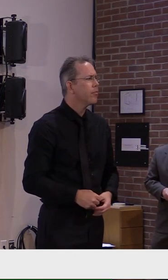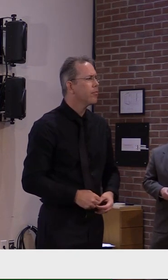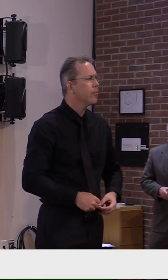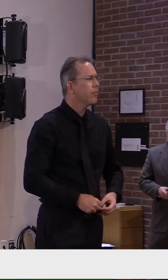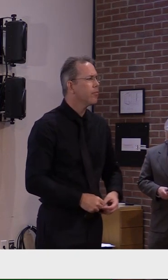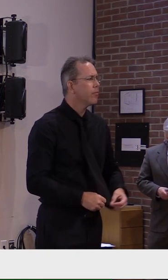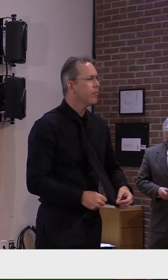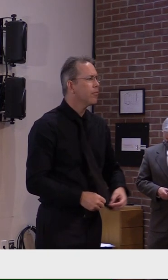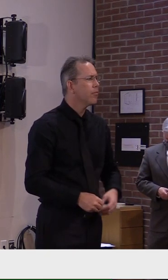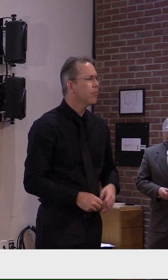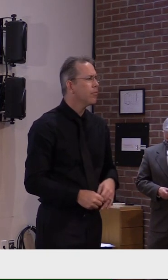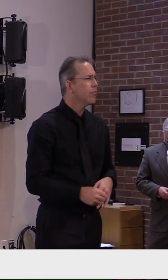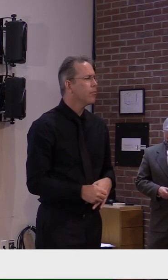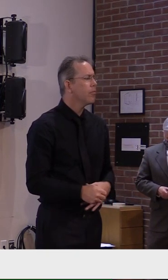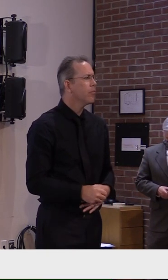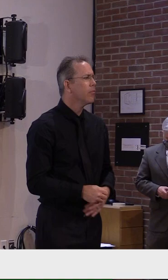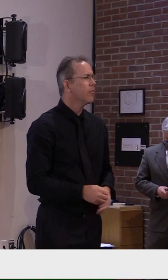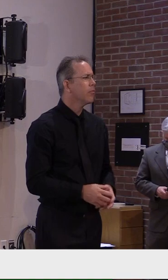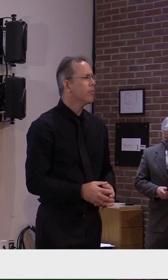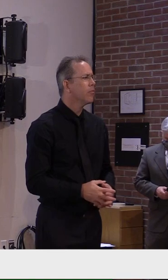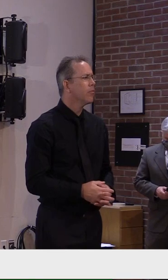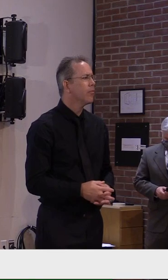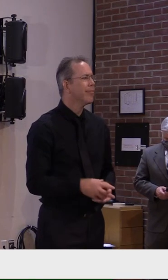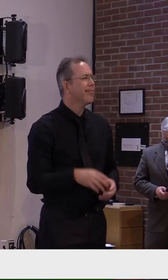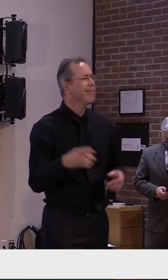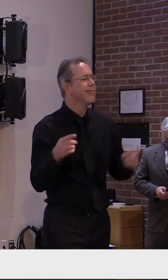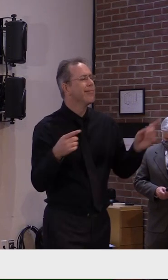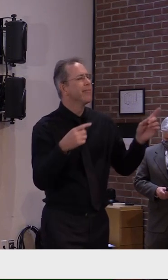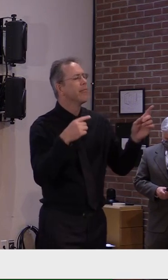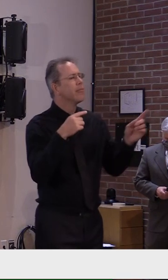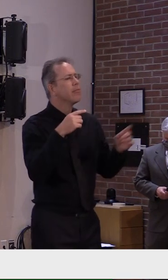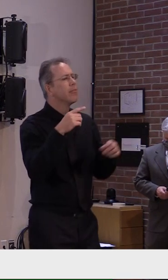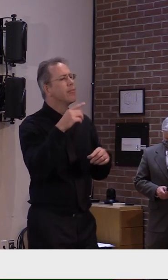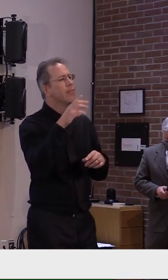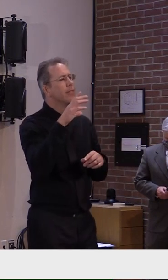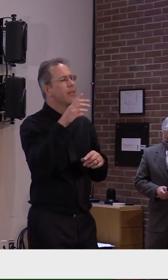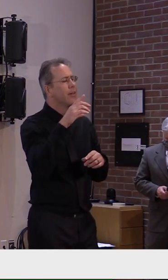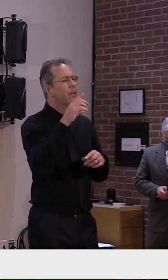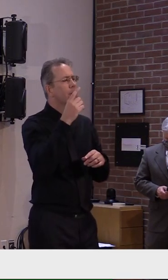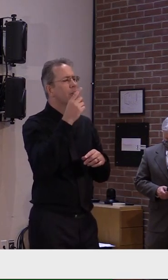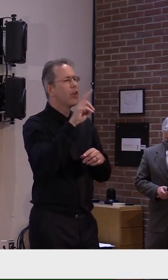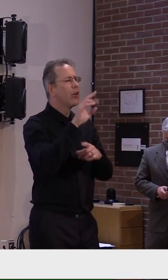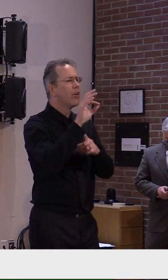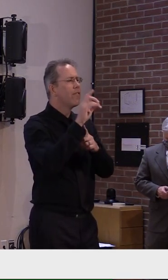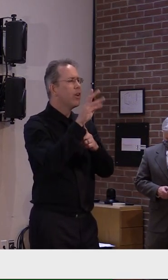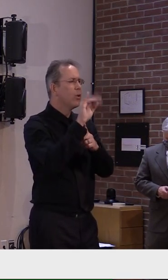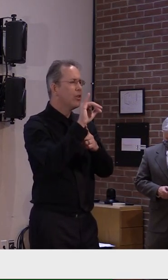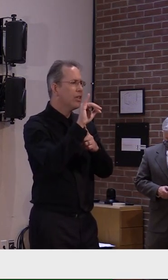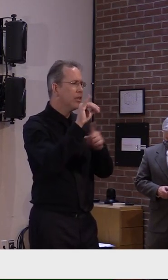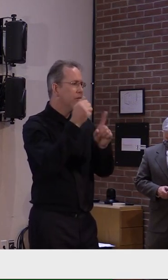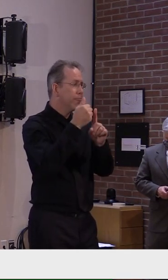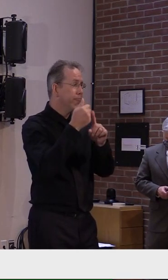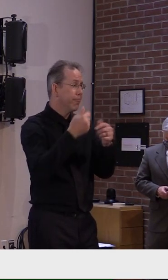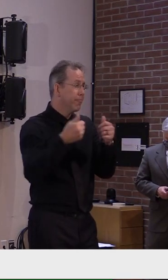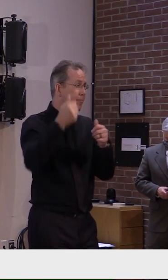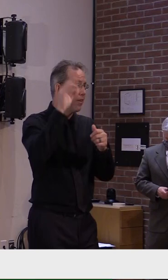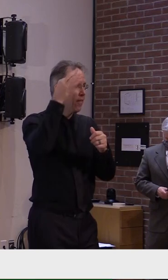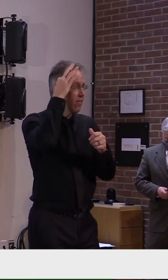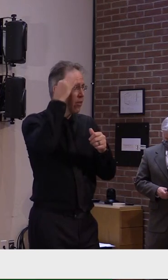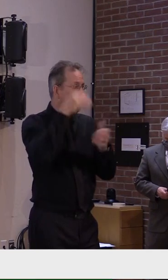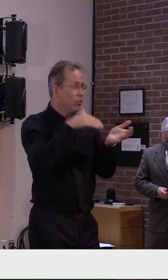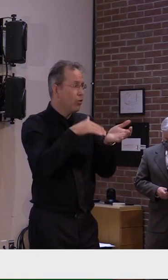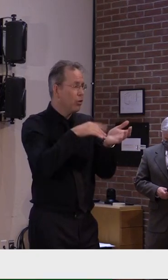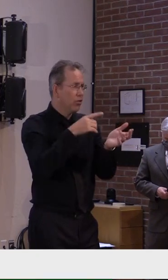wanted to know your opinion of that and if you agree, um, what, are you seeing from your perspective? Um, that kind of thing.